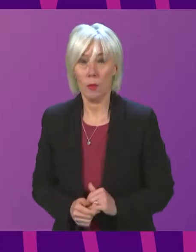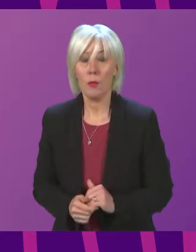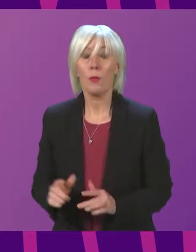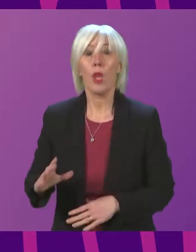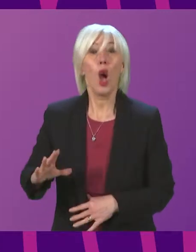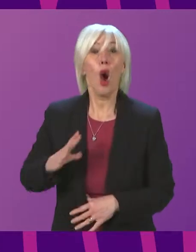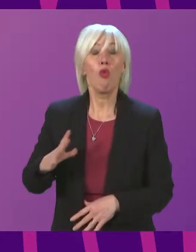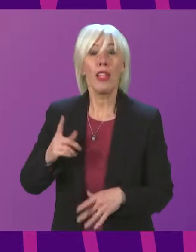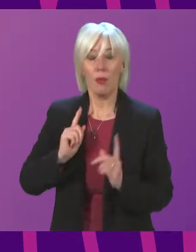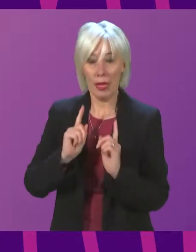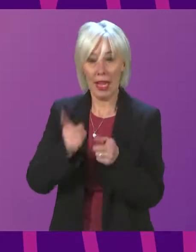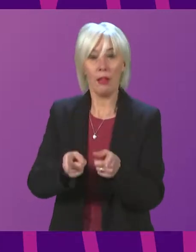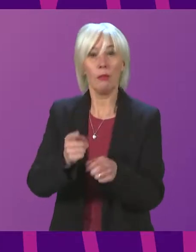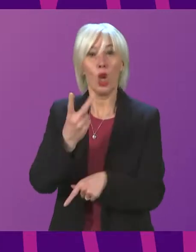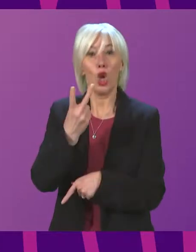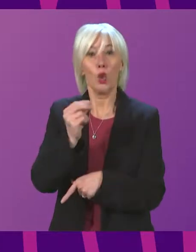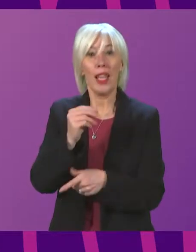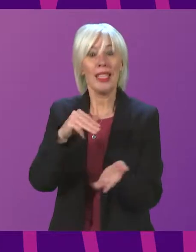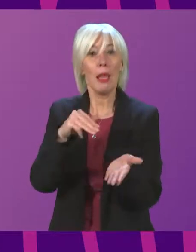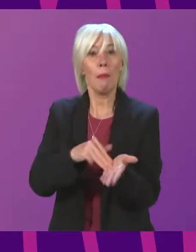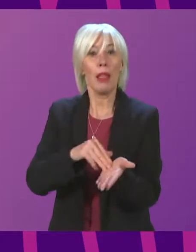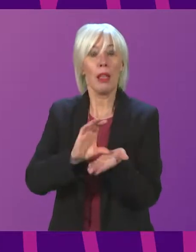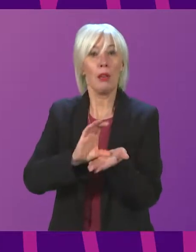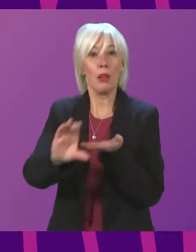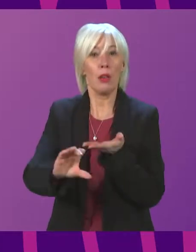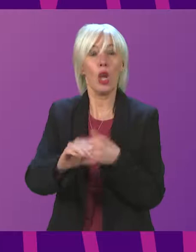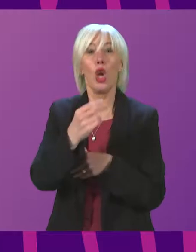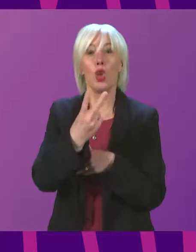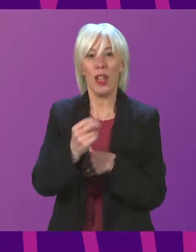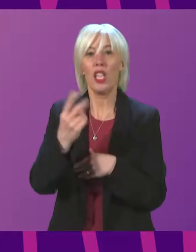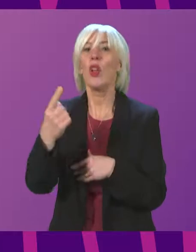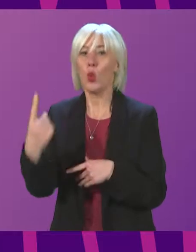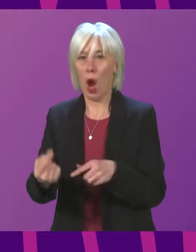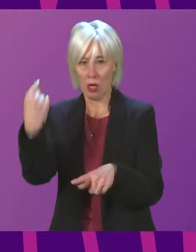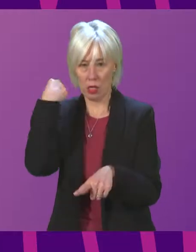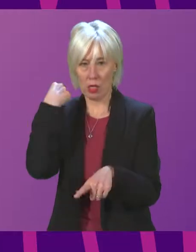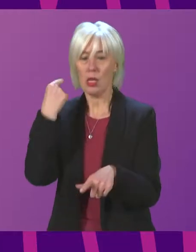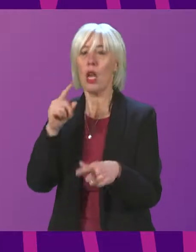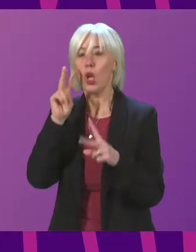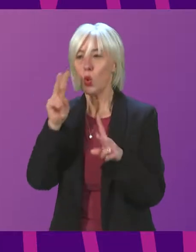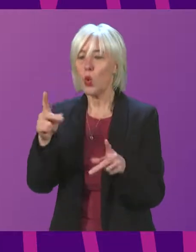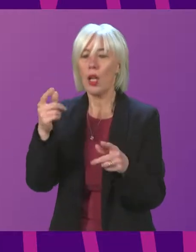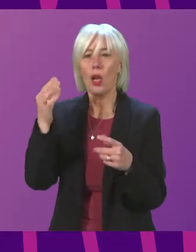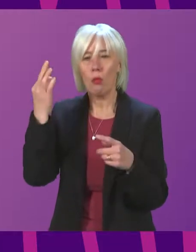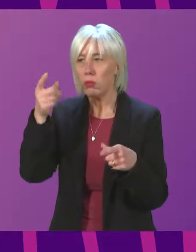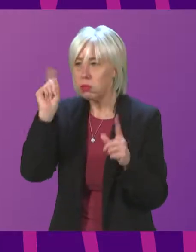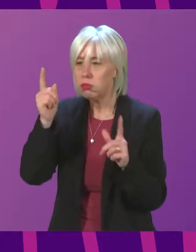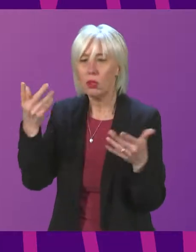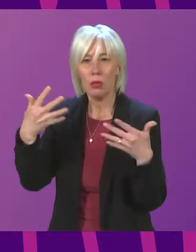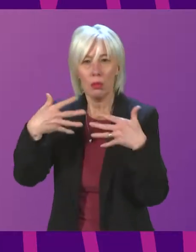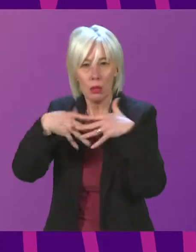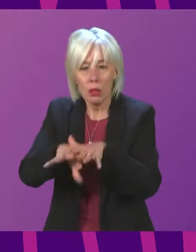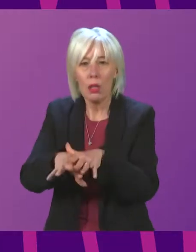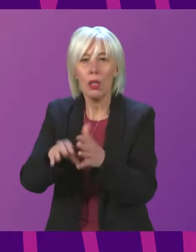allocated £20 million of funding in 2021 to integration authorities to significantly